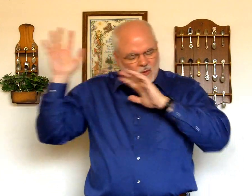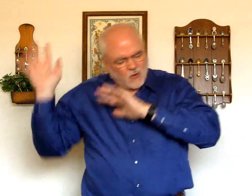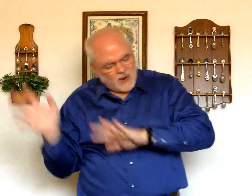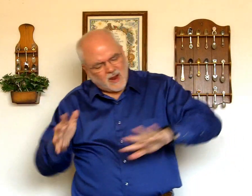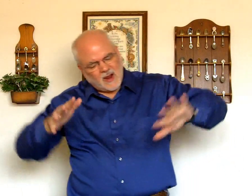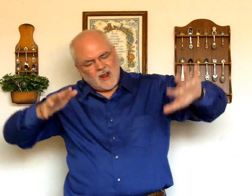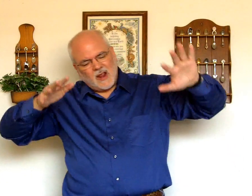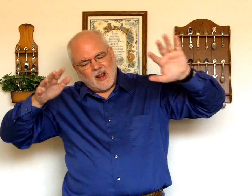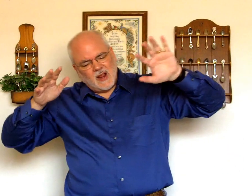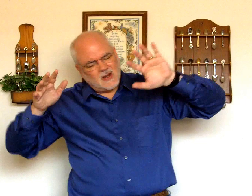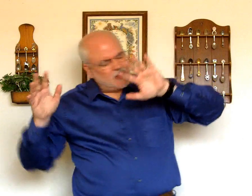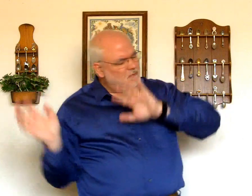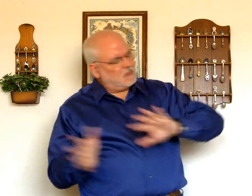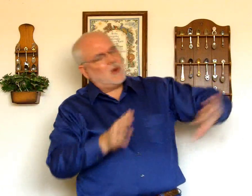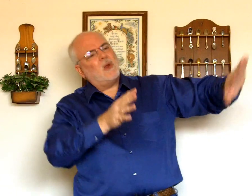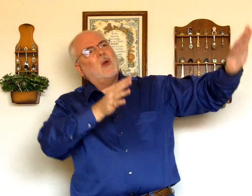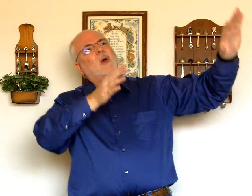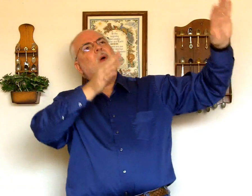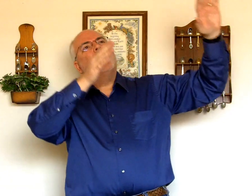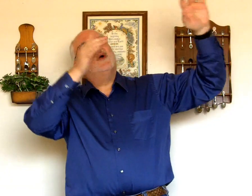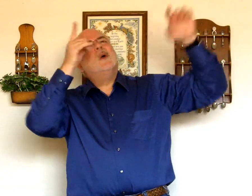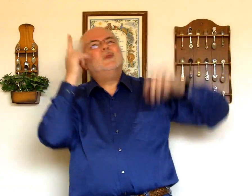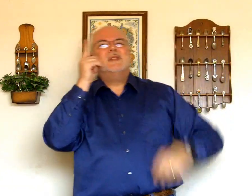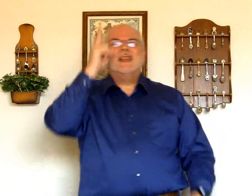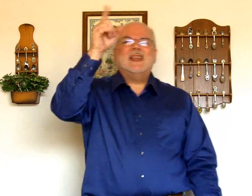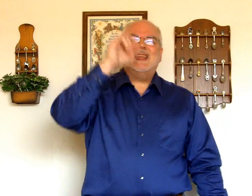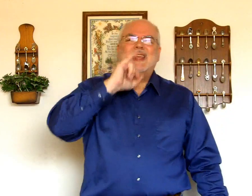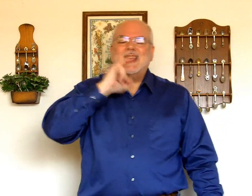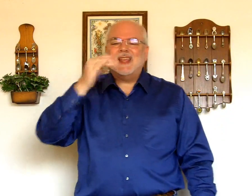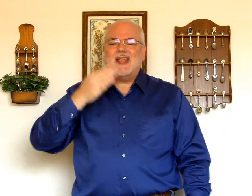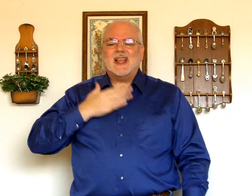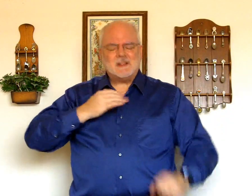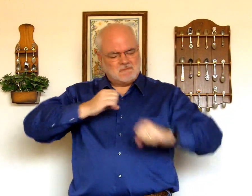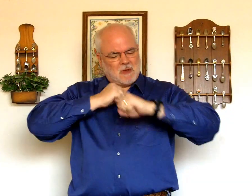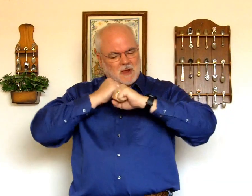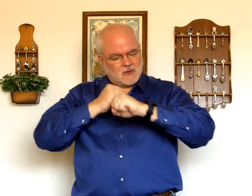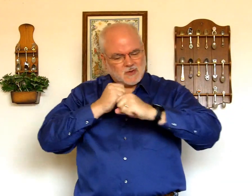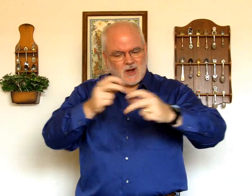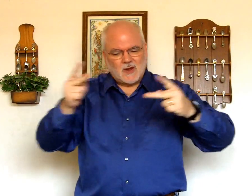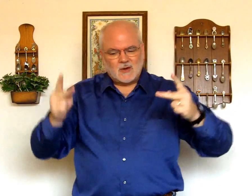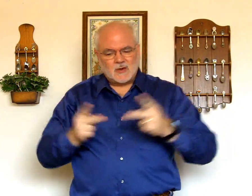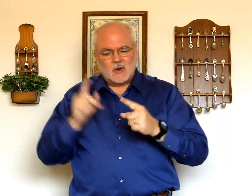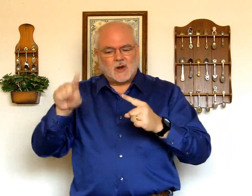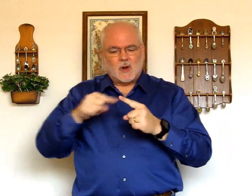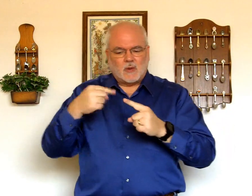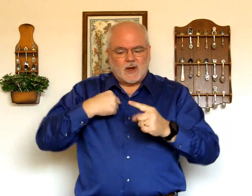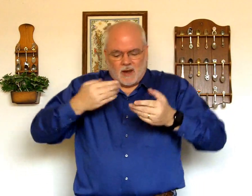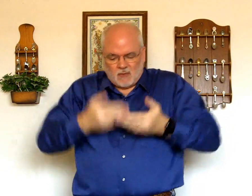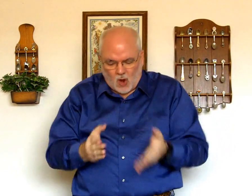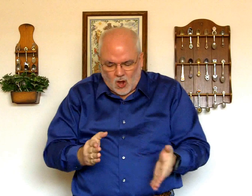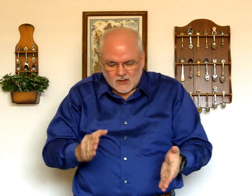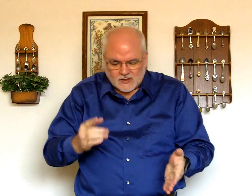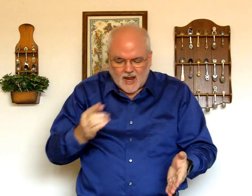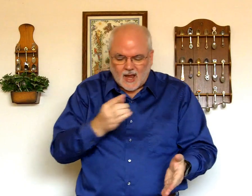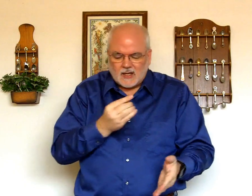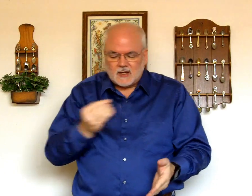winds blow he is my shelter and when I'm lost and